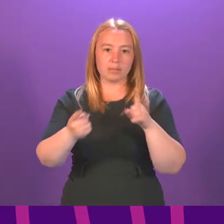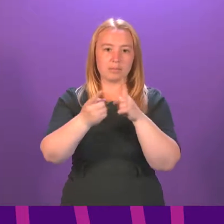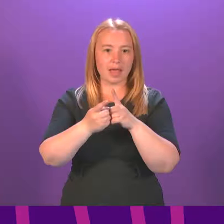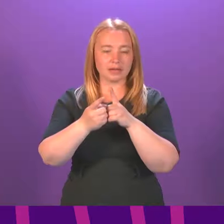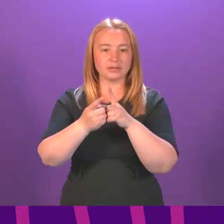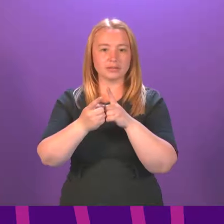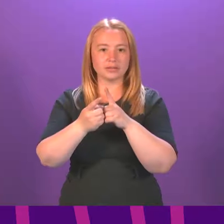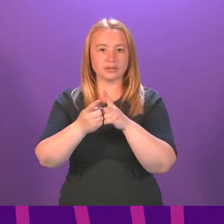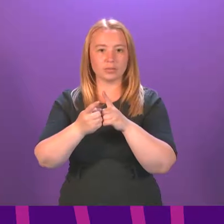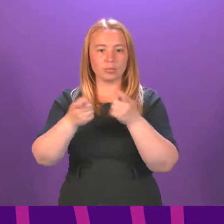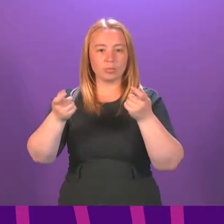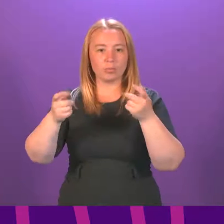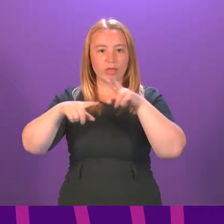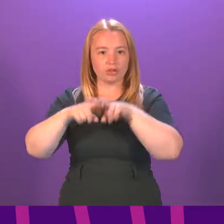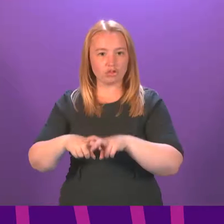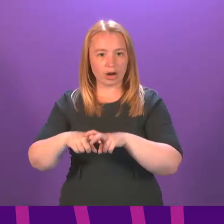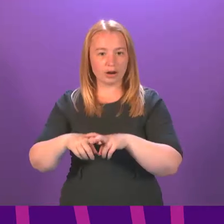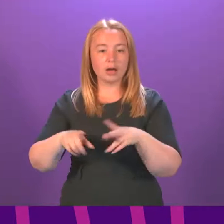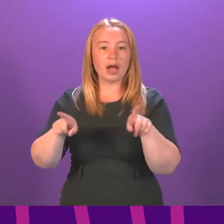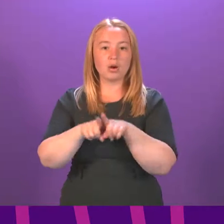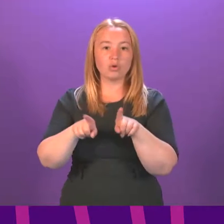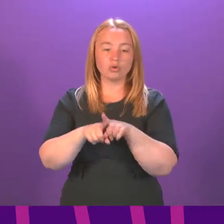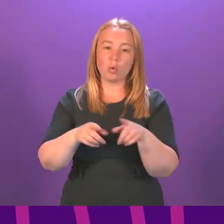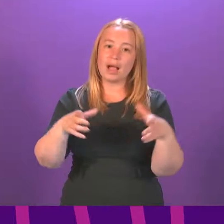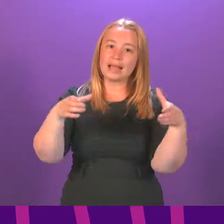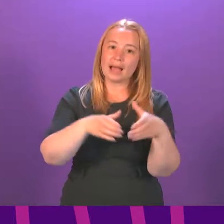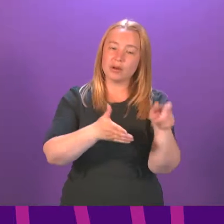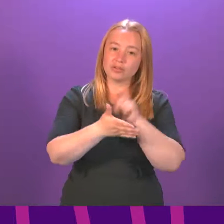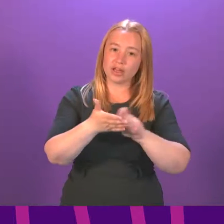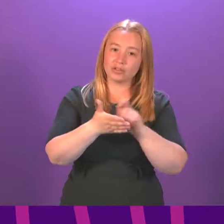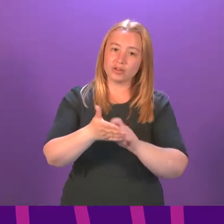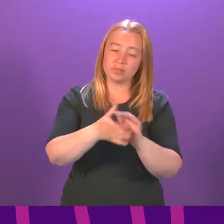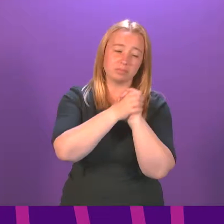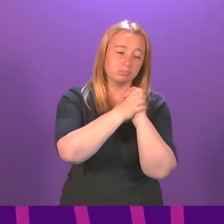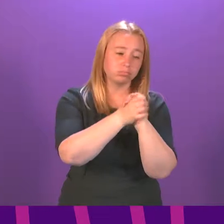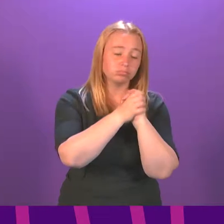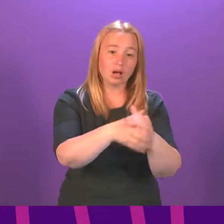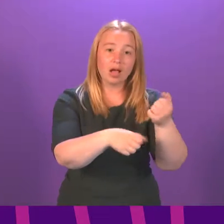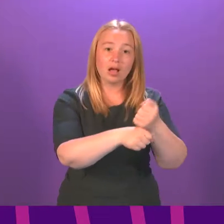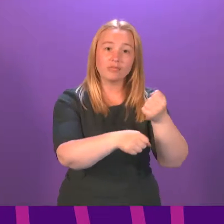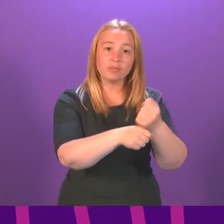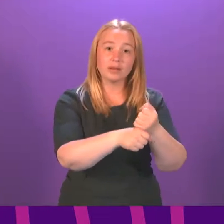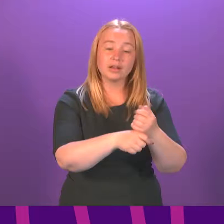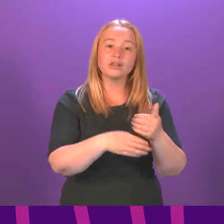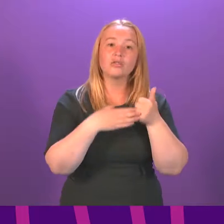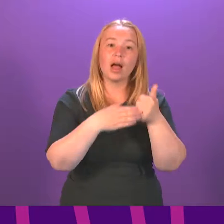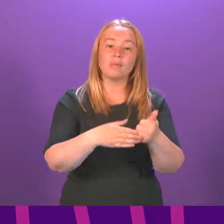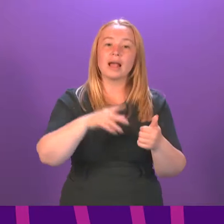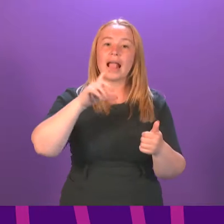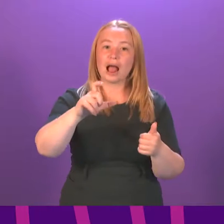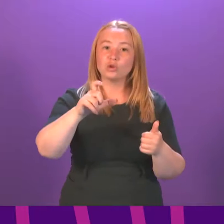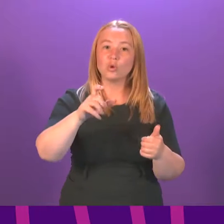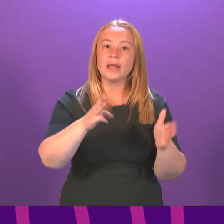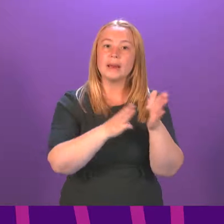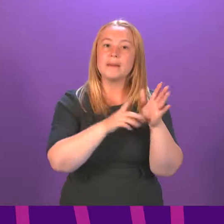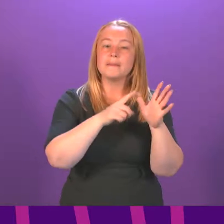2018, he met with the former Cabinet Secretary for Finance to beg the government to force their public body, Caledonian Maritime Assets